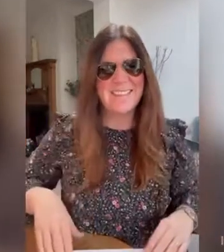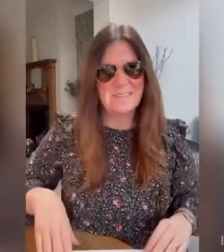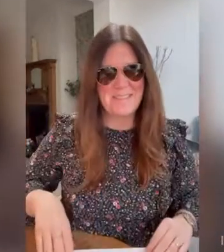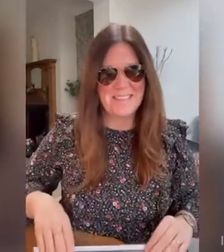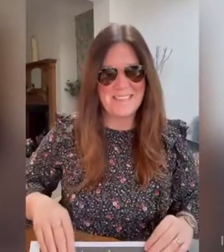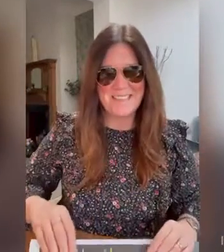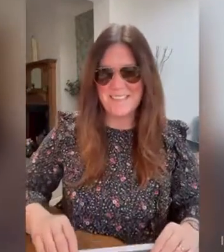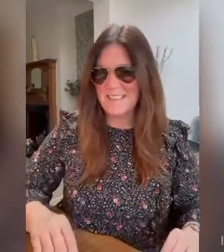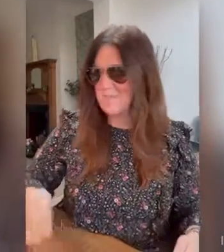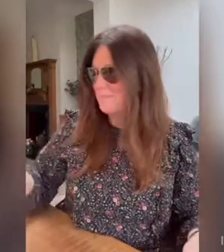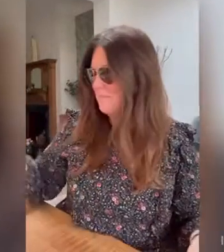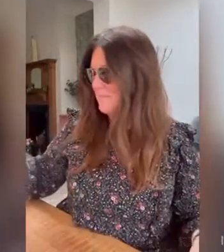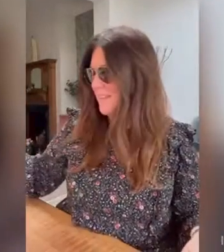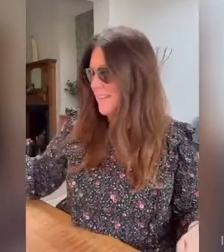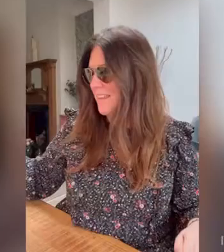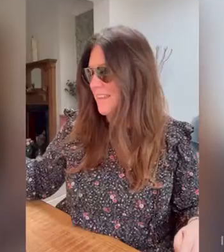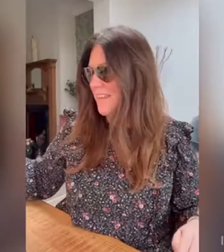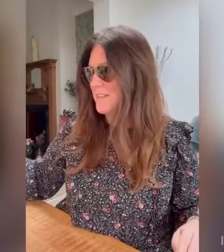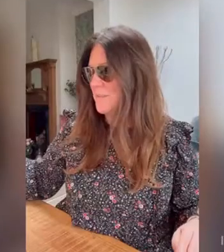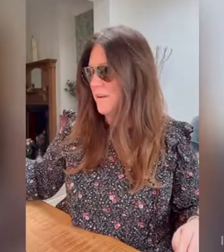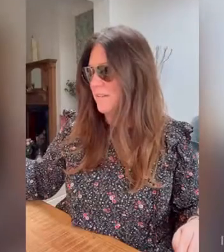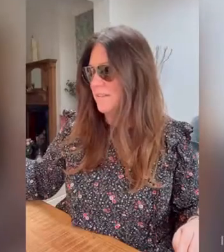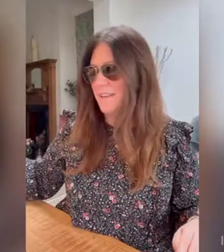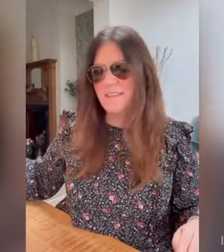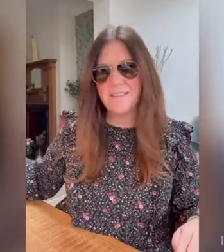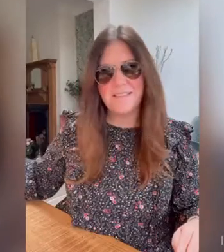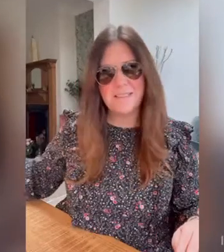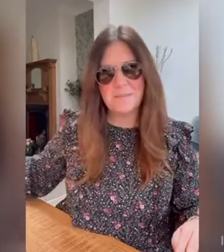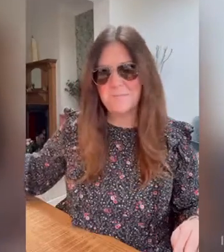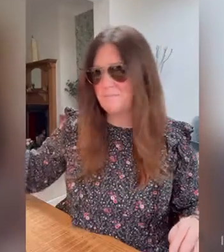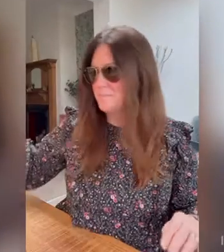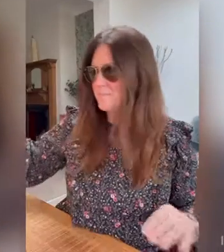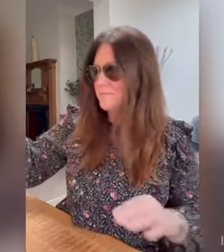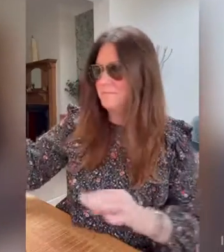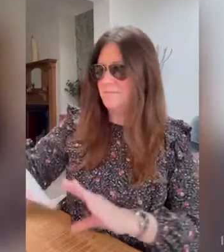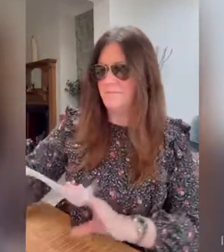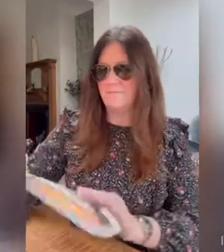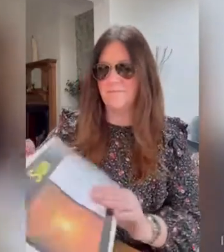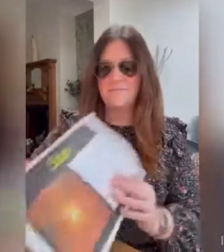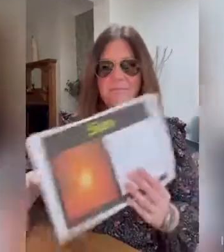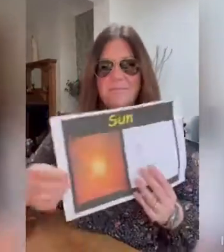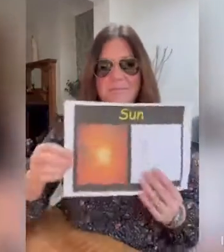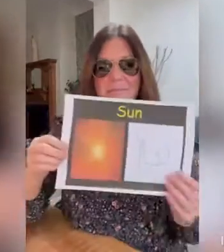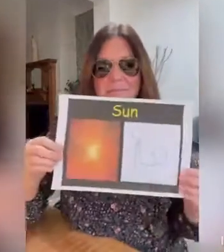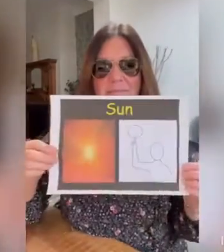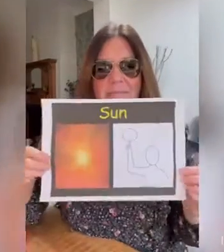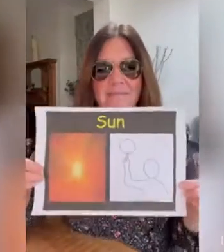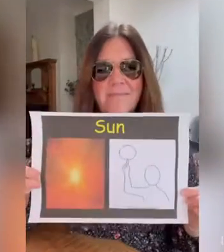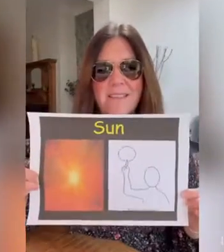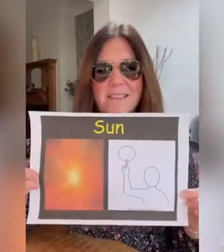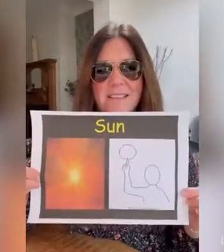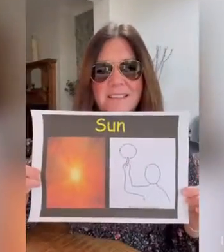Fantastic. The next one is sun.